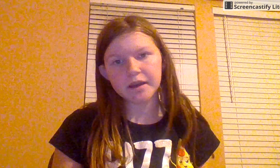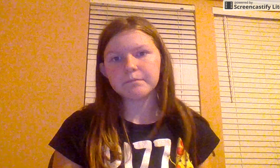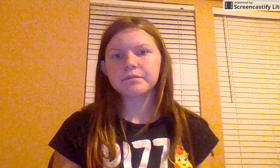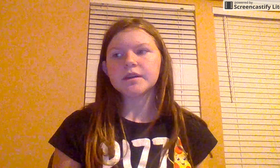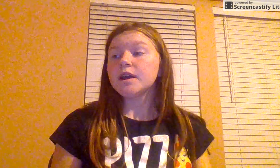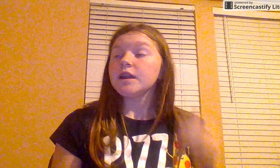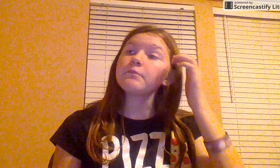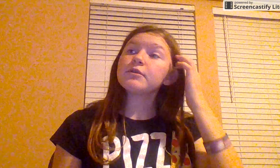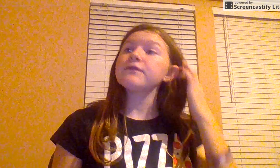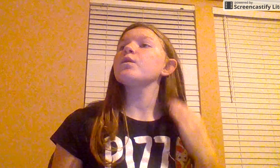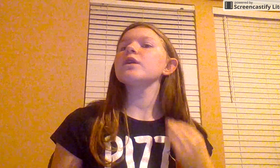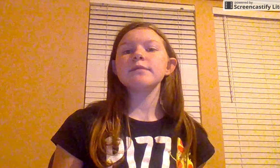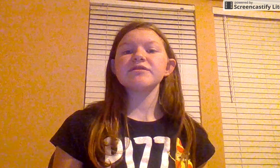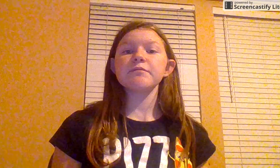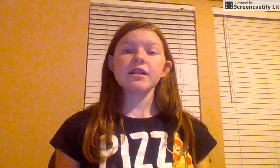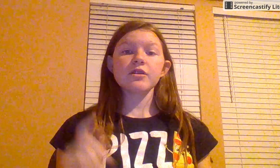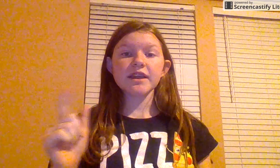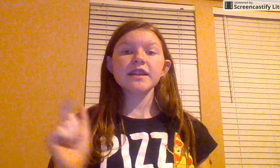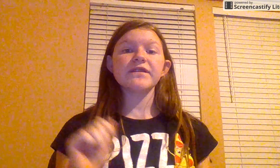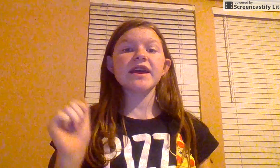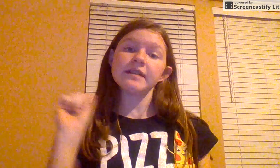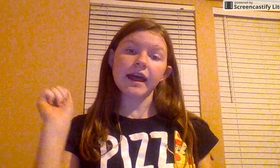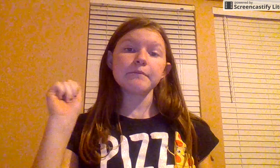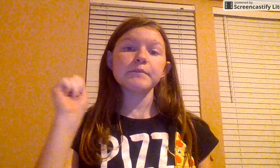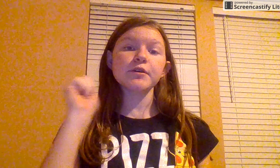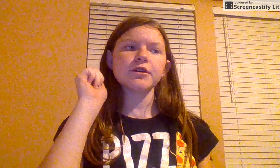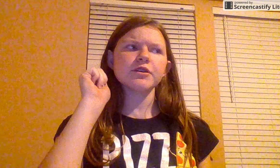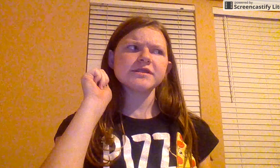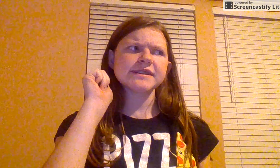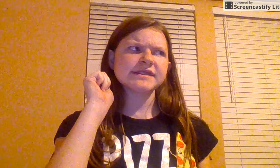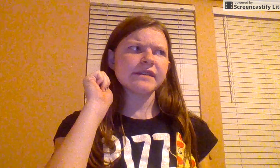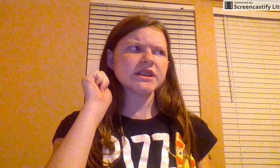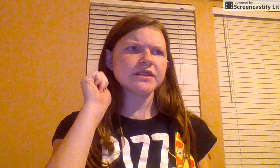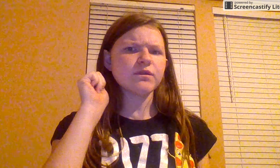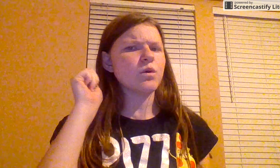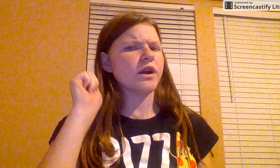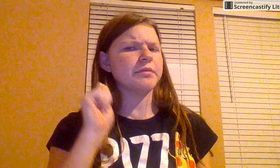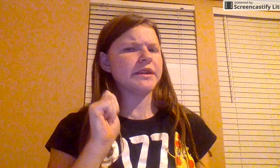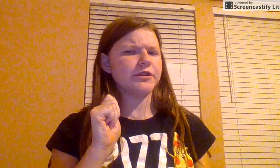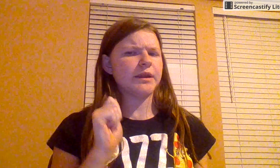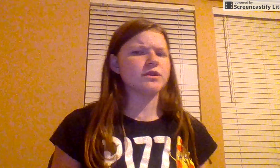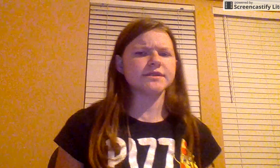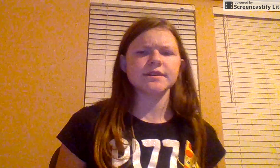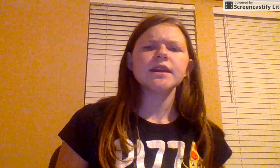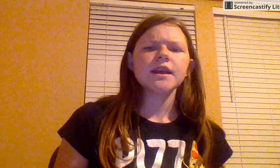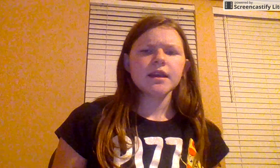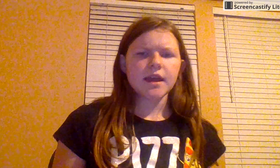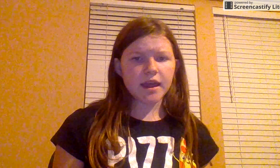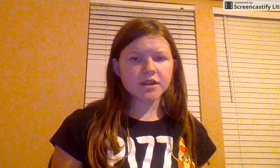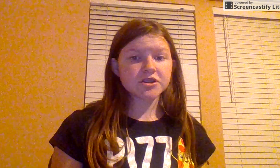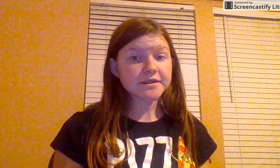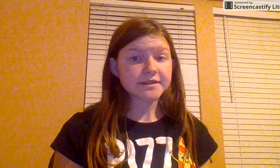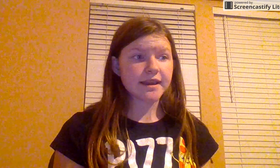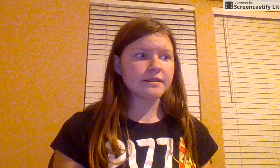yeah. Number four comes from Hello Kitty fan number 74, I believe her name was. And she said,